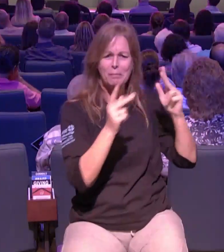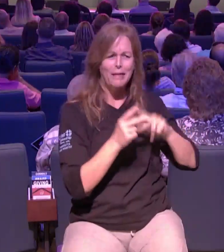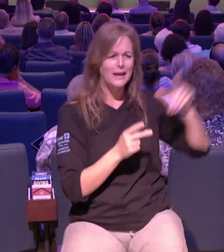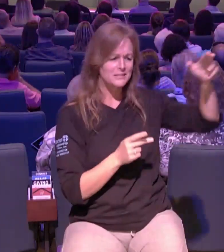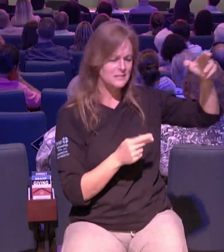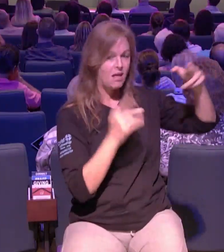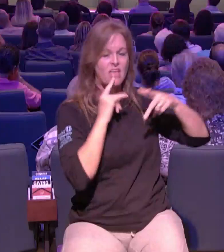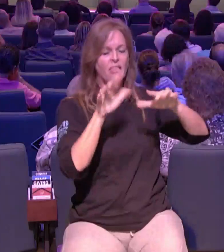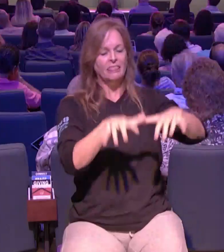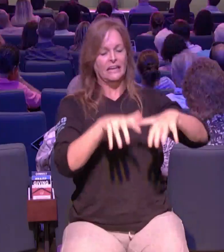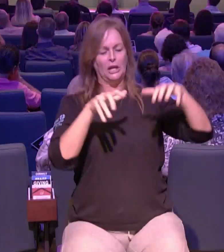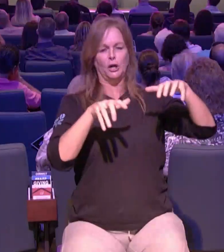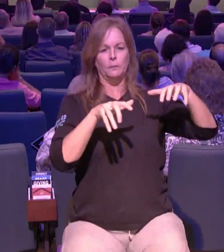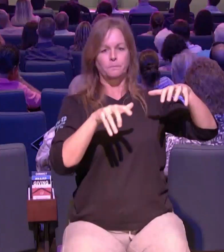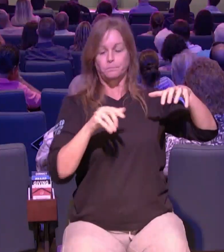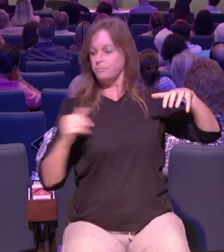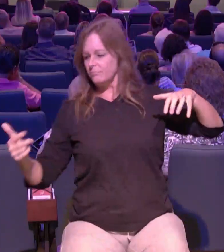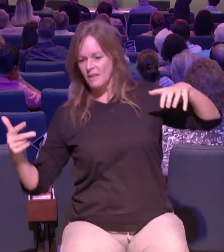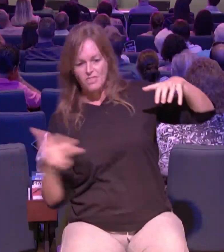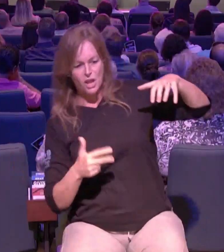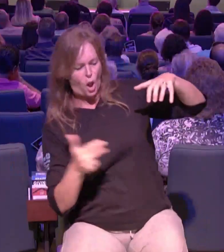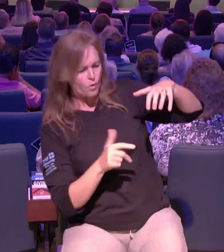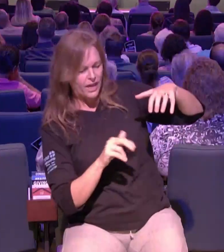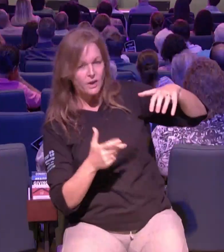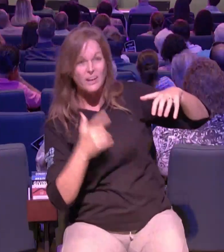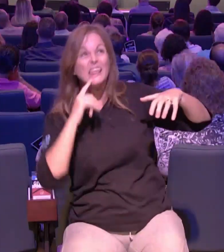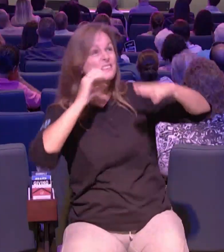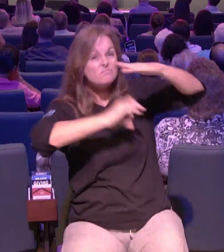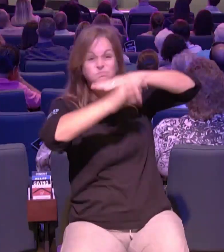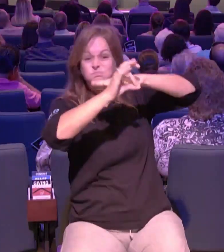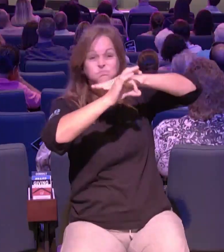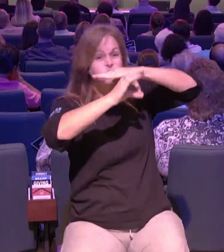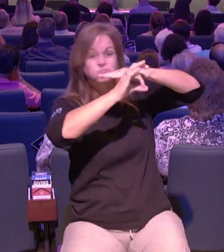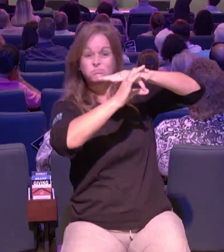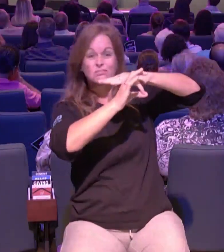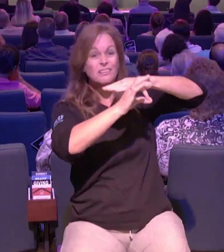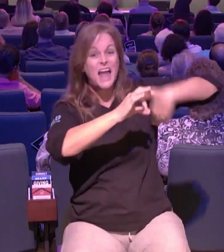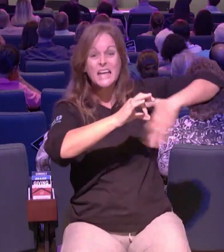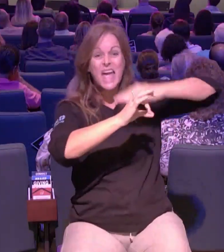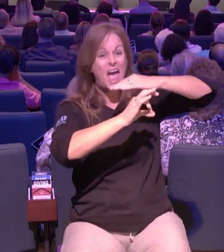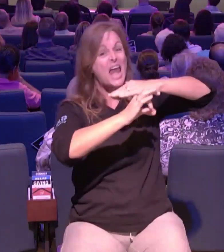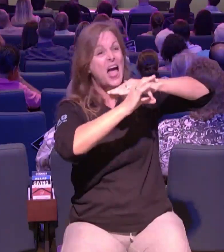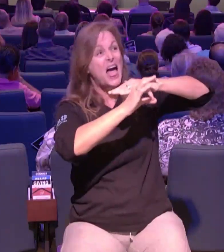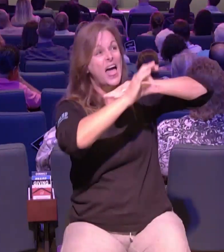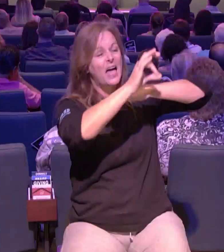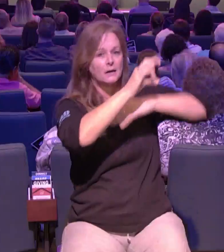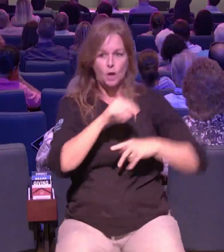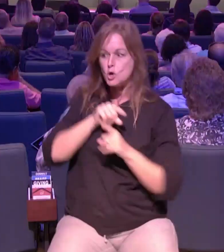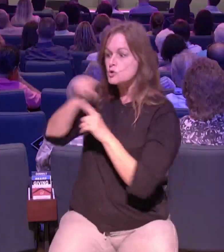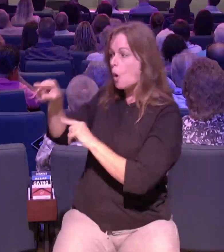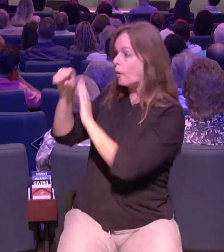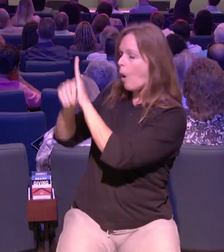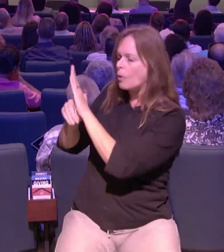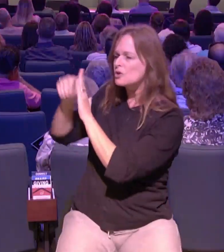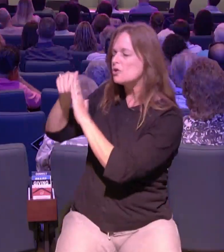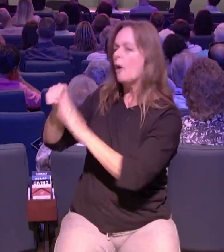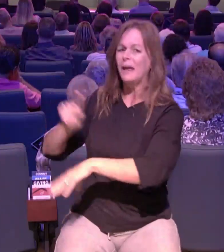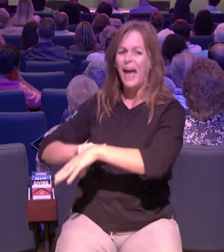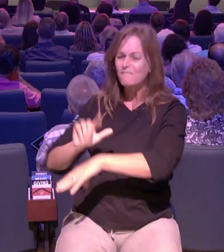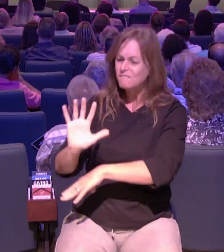the band driving out volunteer band driving out to okeechobee at five o'clock in the morning on a sunday morning they got to love jesus to do that i'm telling